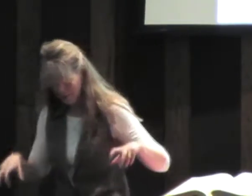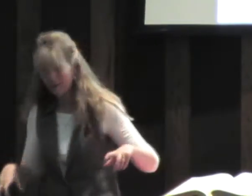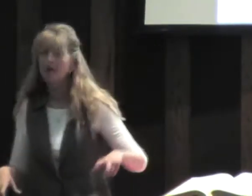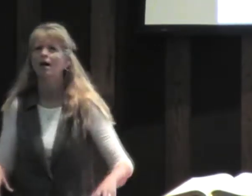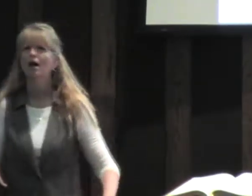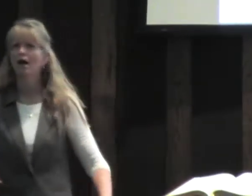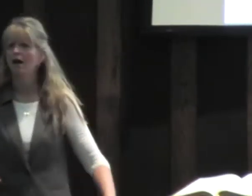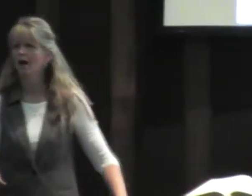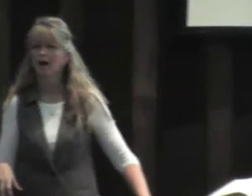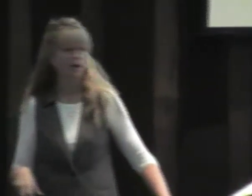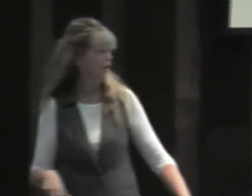where's the jumper cables?